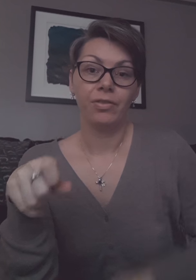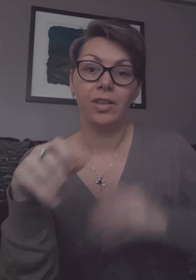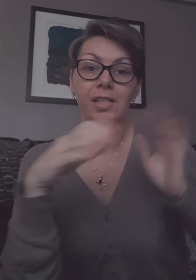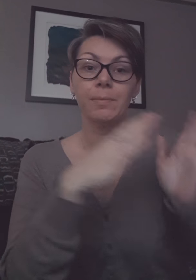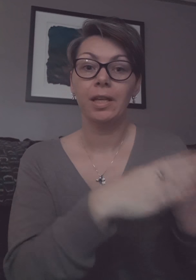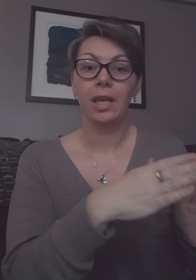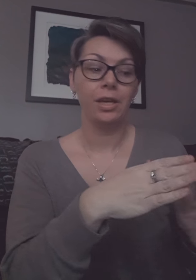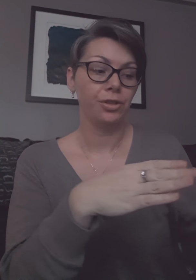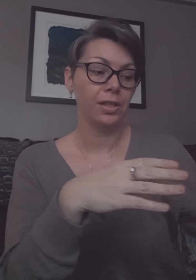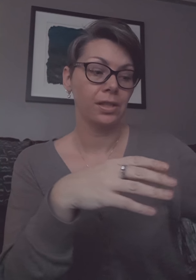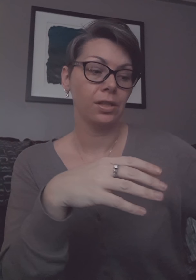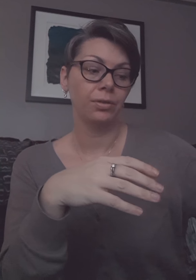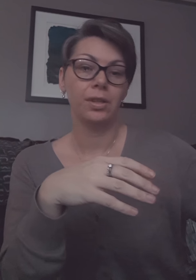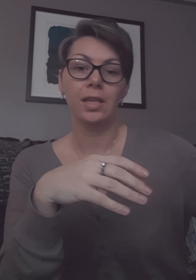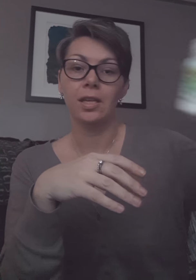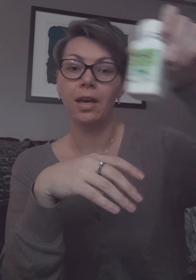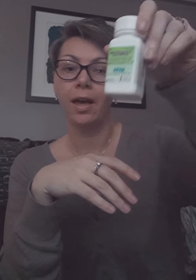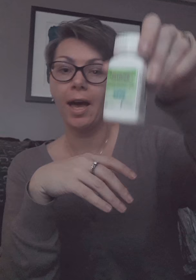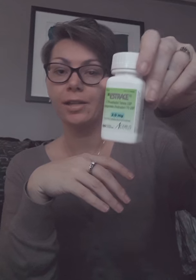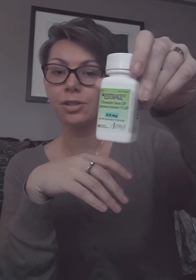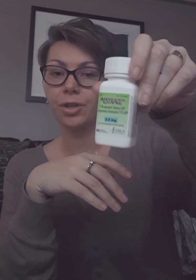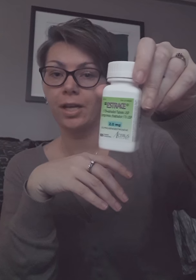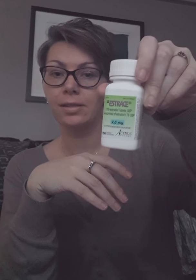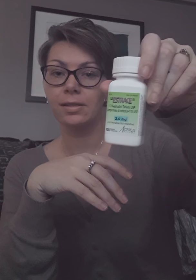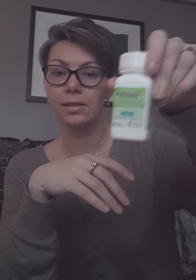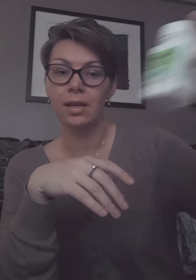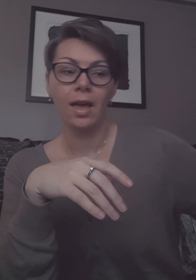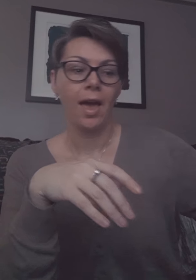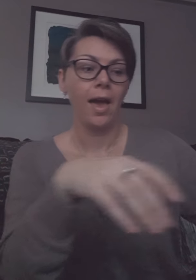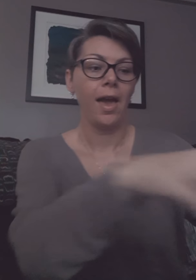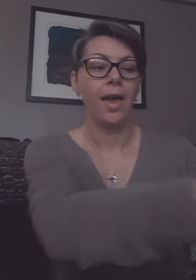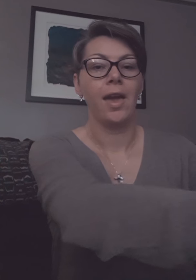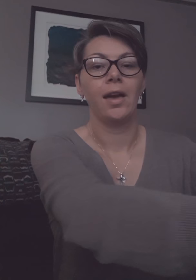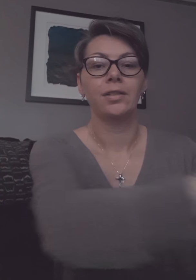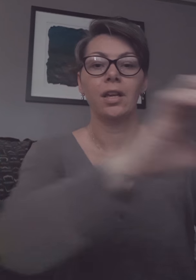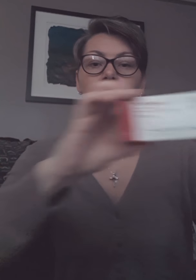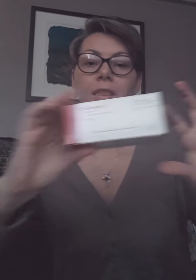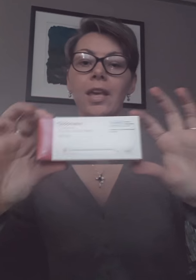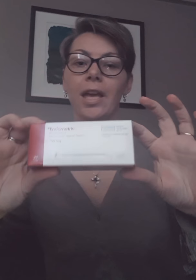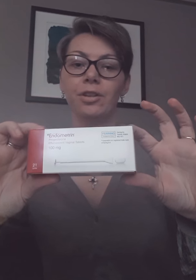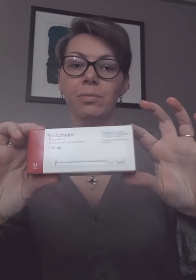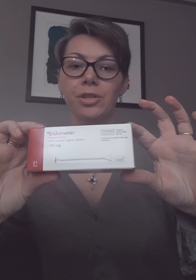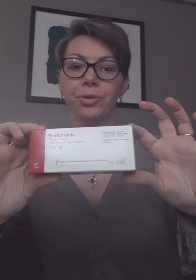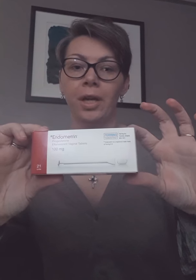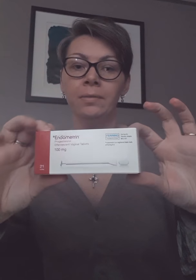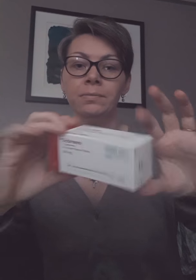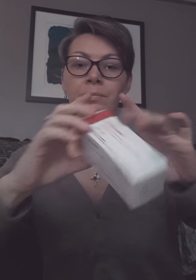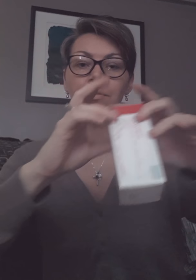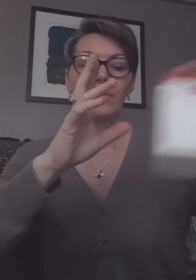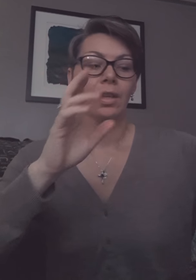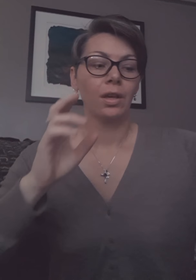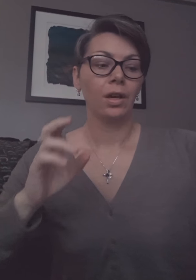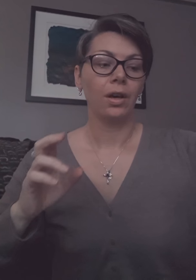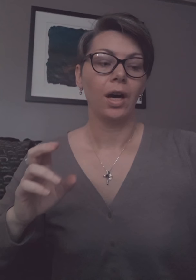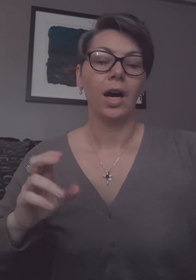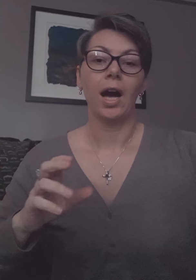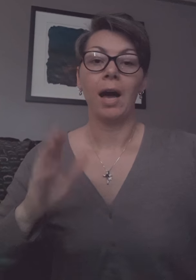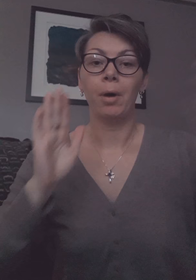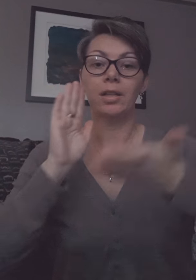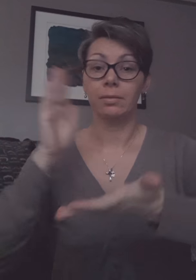these medications so the Estrace and the Endometrin I'm on them